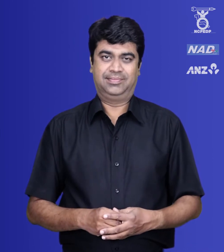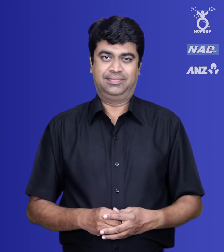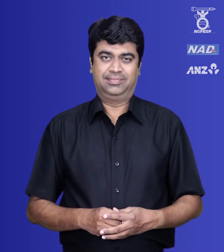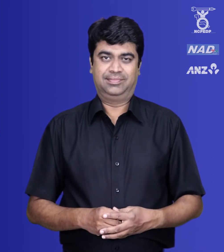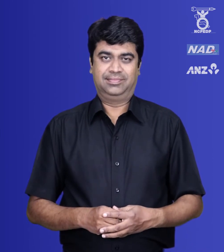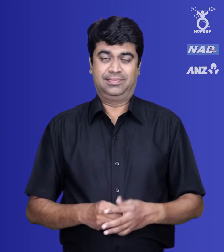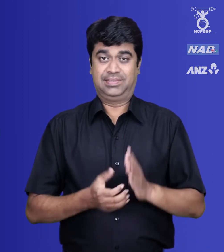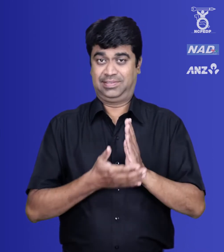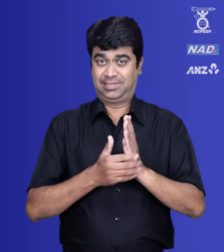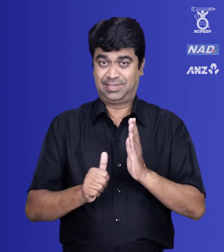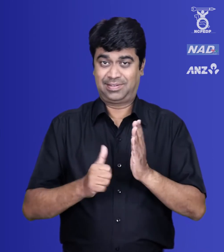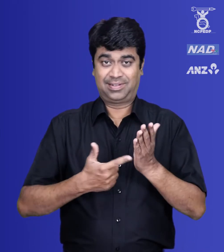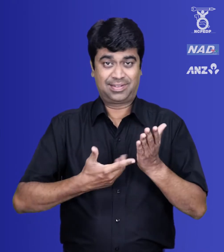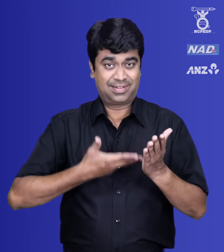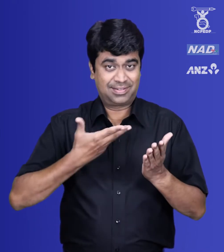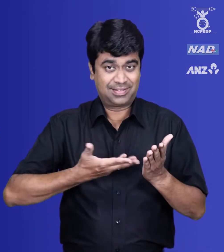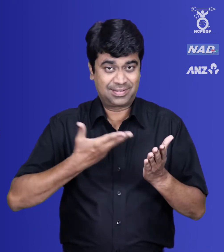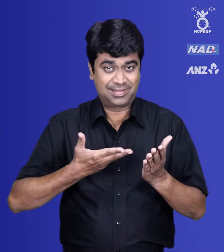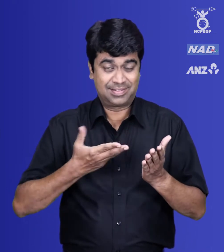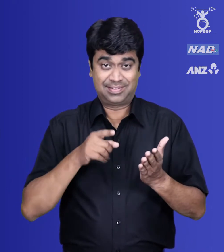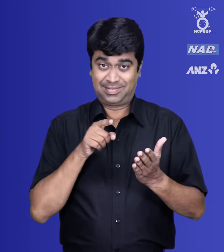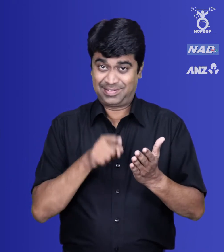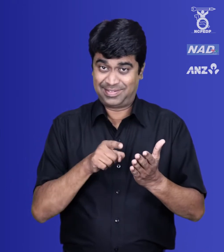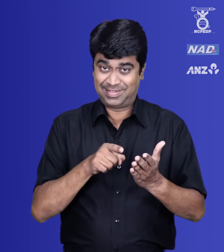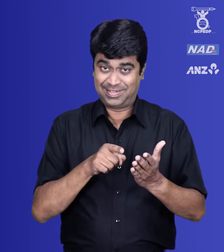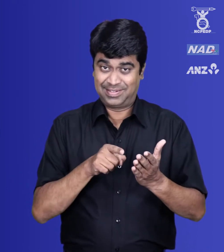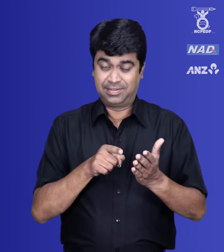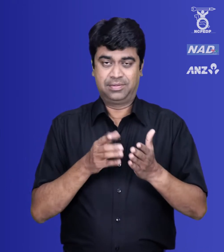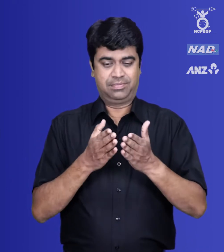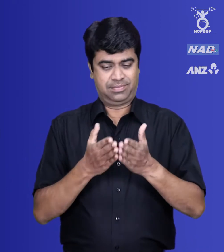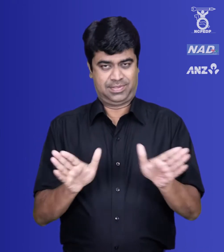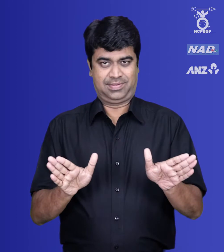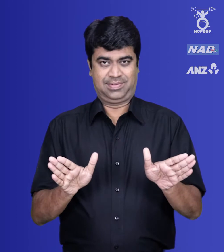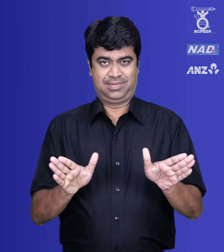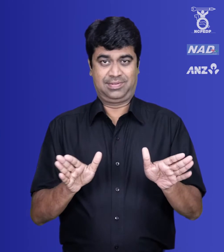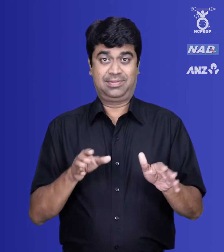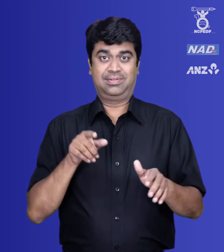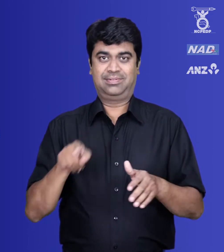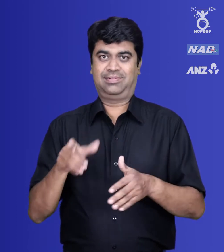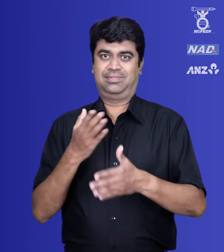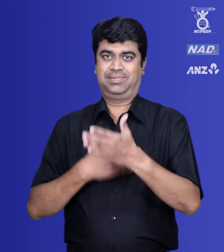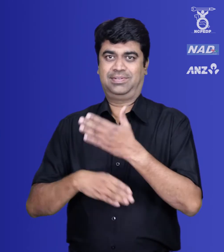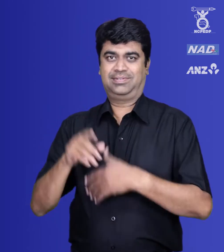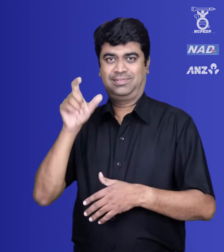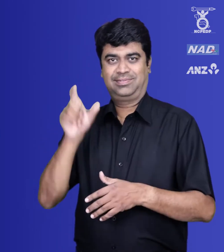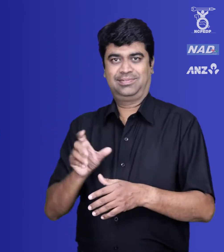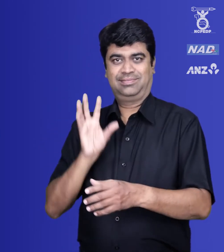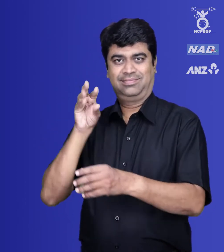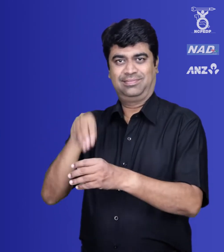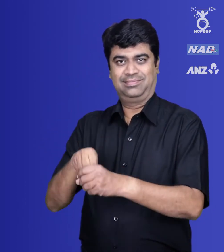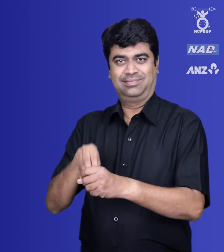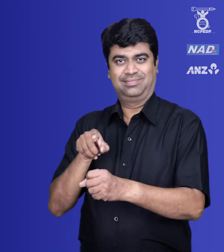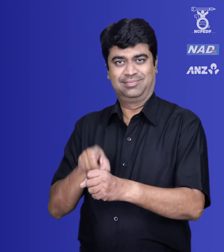Maintenance of disaggregated data on the progress made in the skill training and self